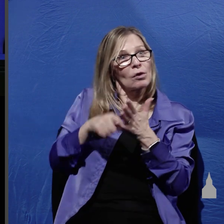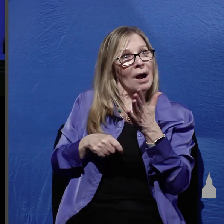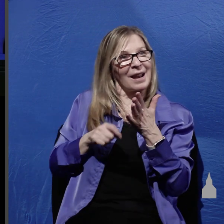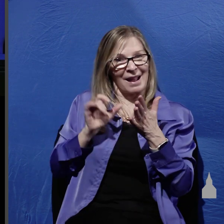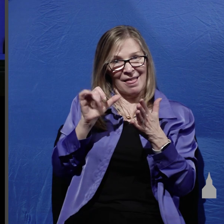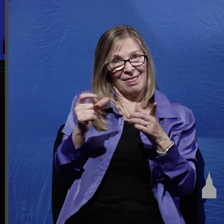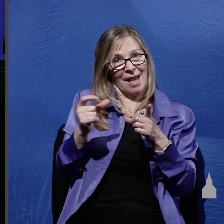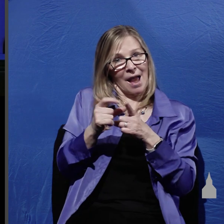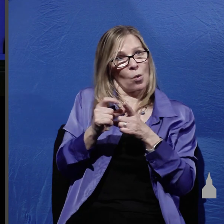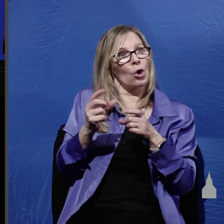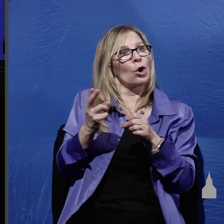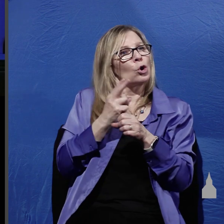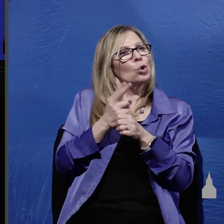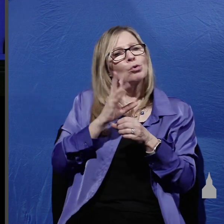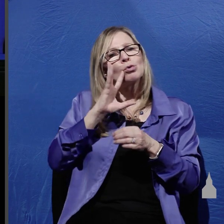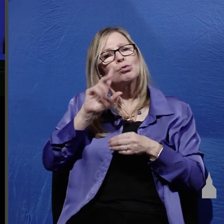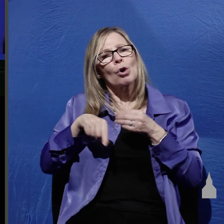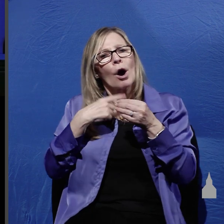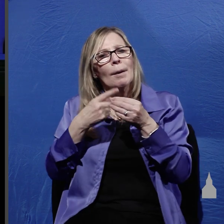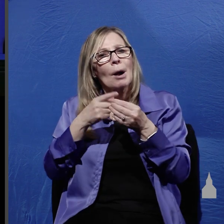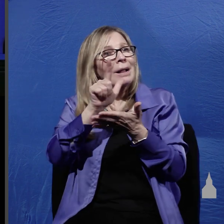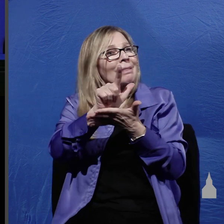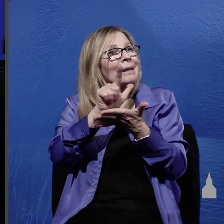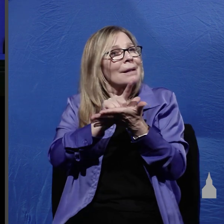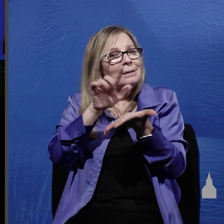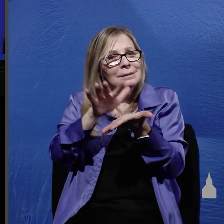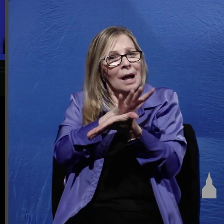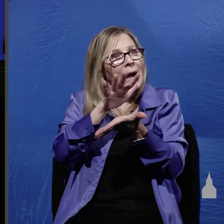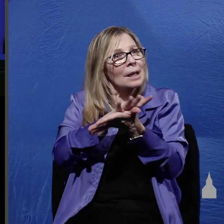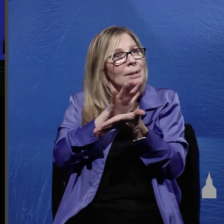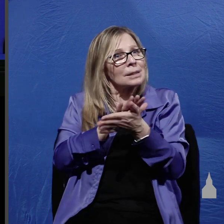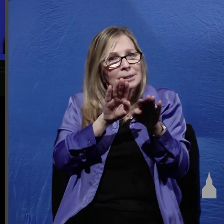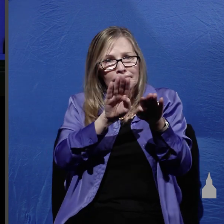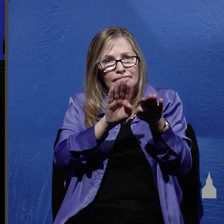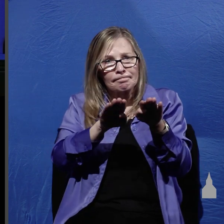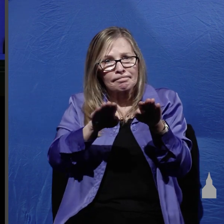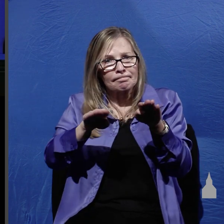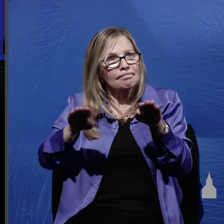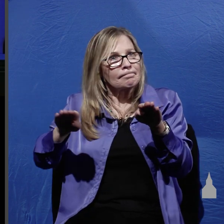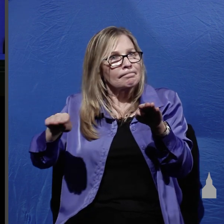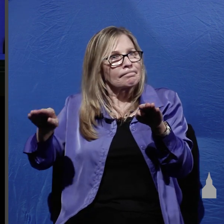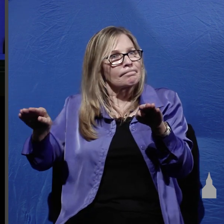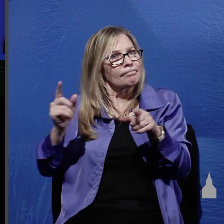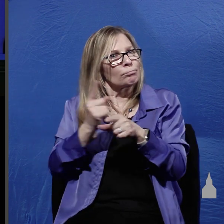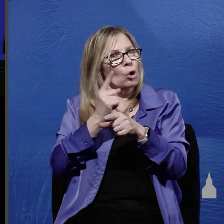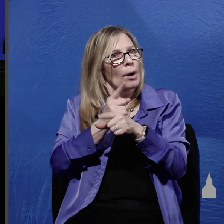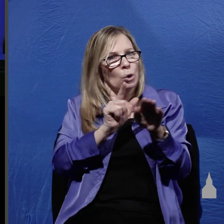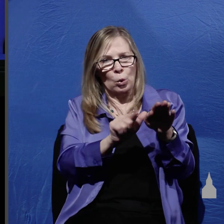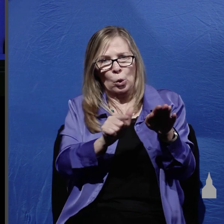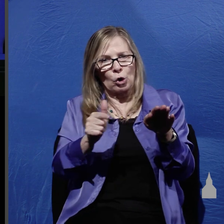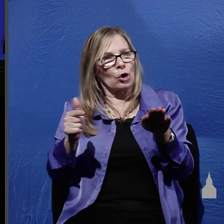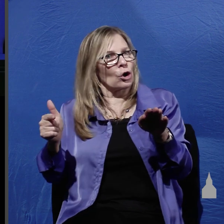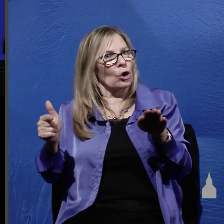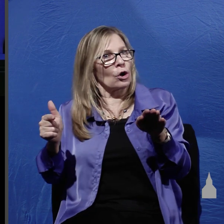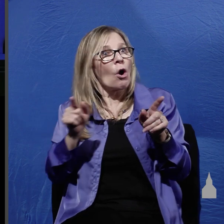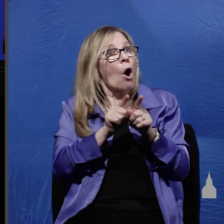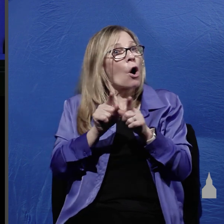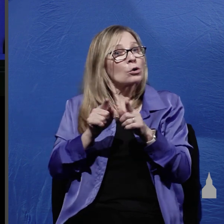word that was used to speak of legal documents lying in their proper order as well as clothes that were lying properly